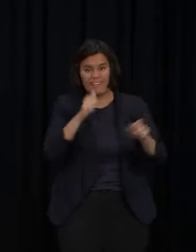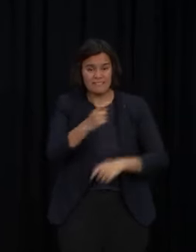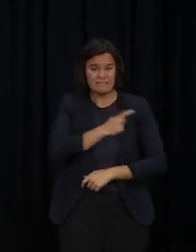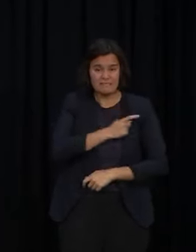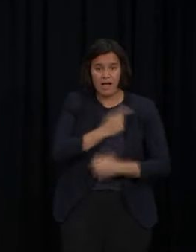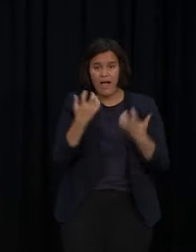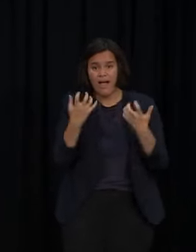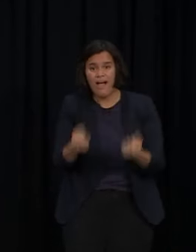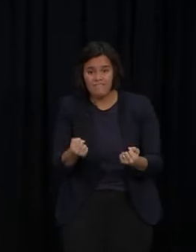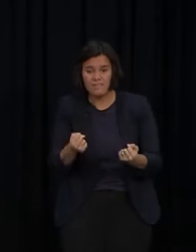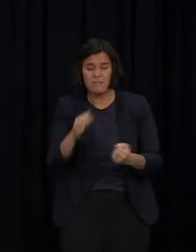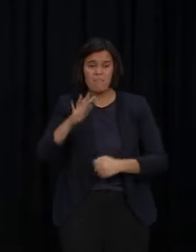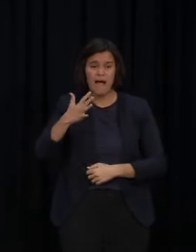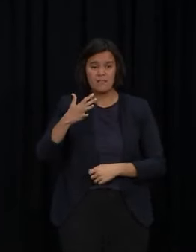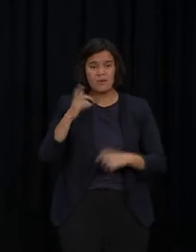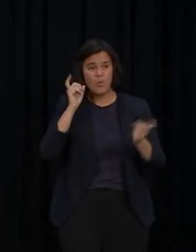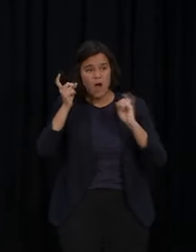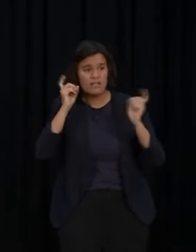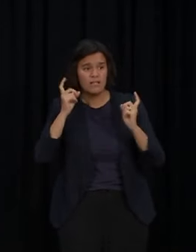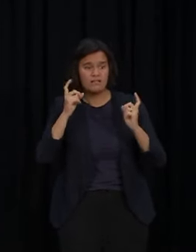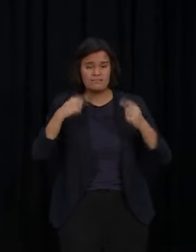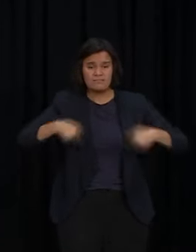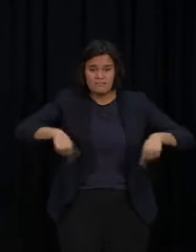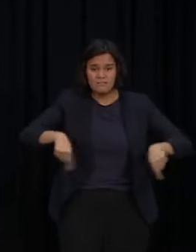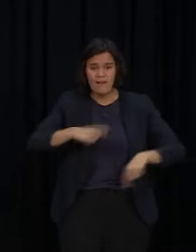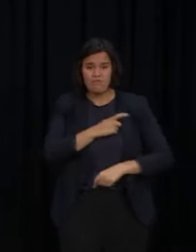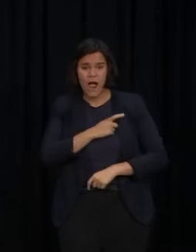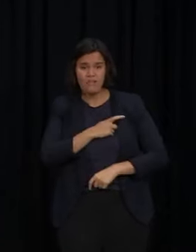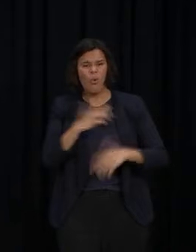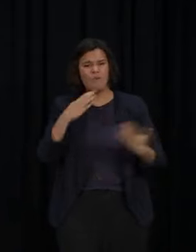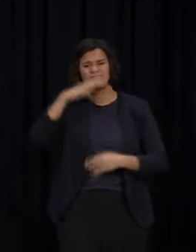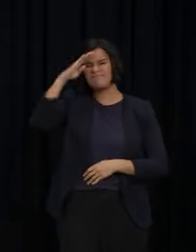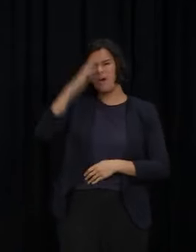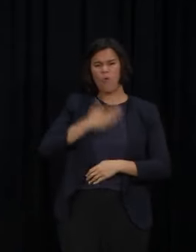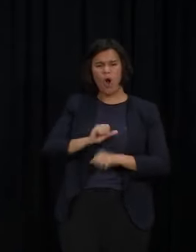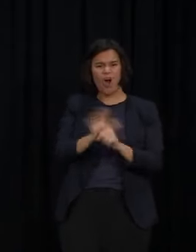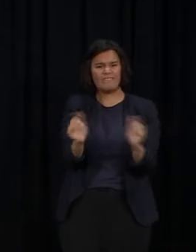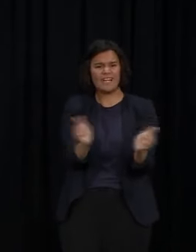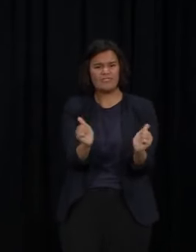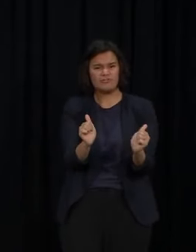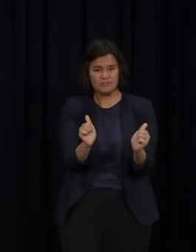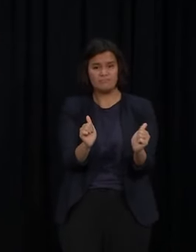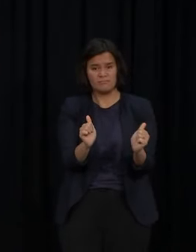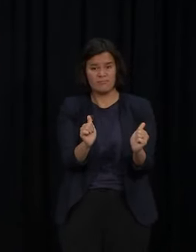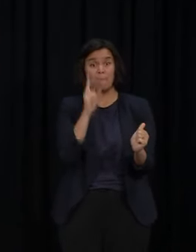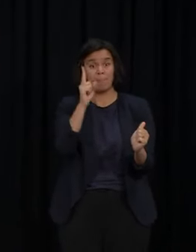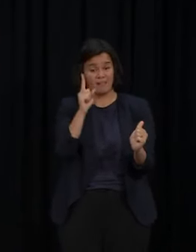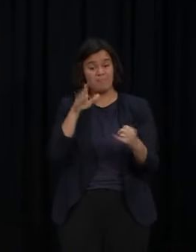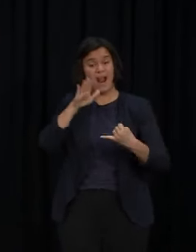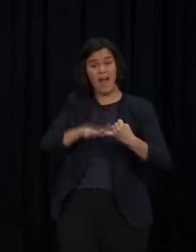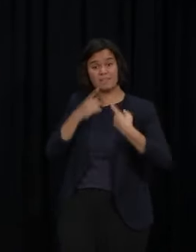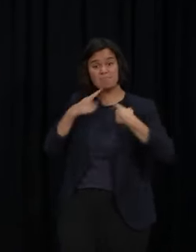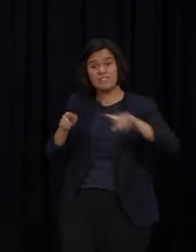either because they're afraid or because they just want COVID to be over. I'll leave this final message for those